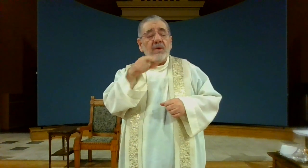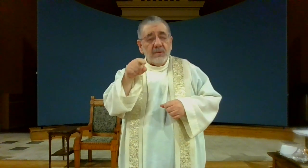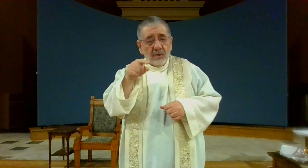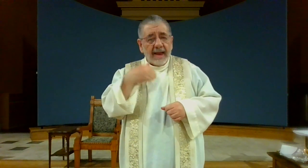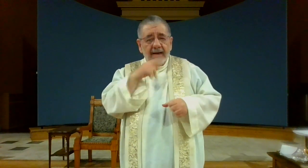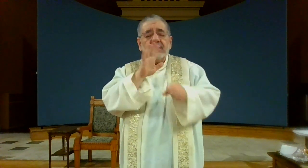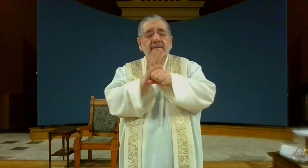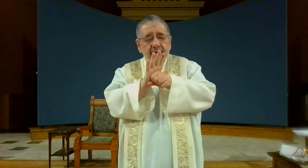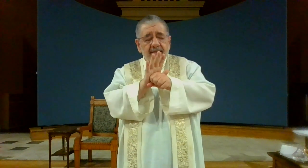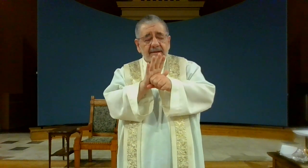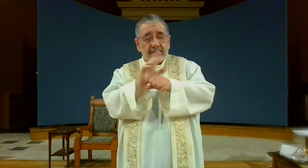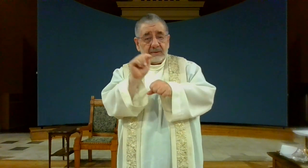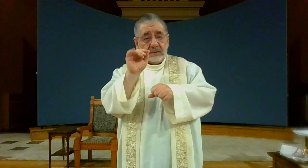who you have made a promise to